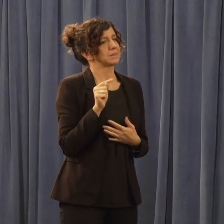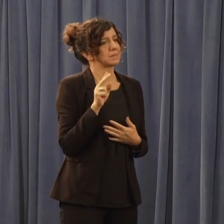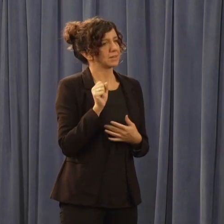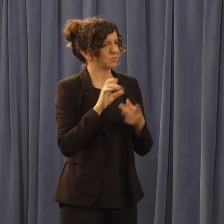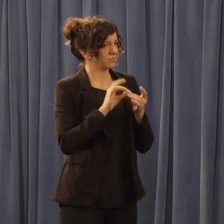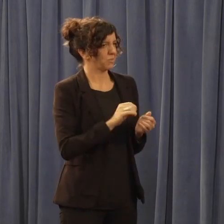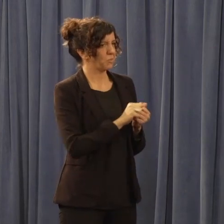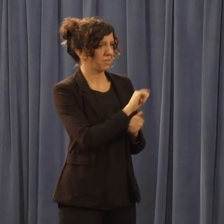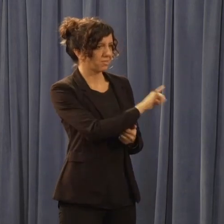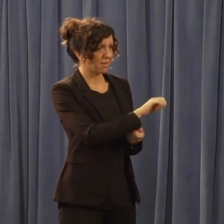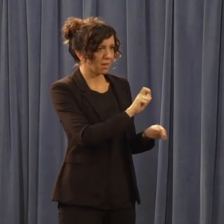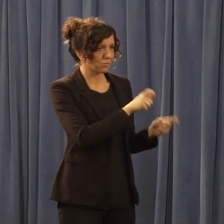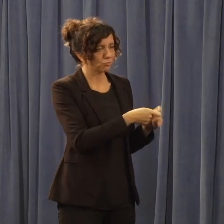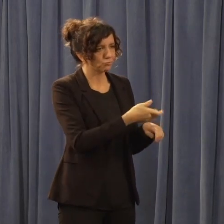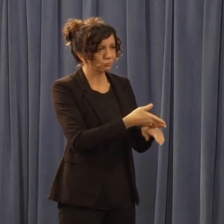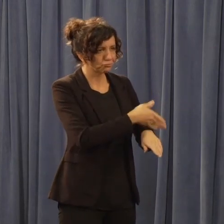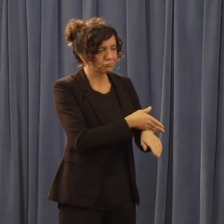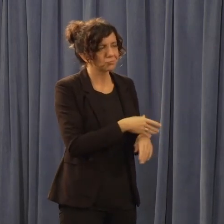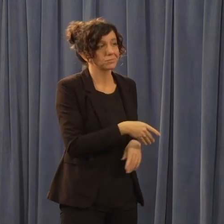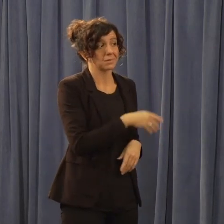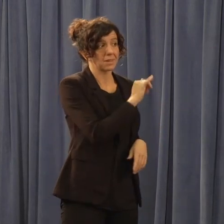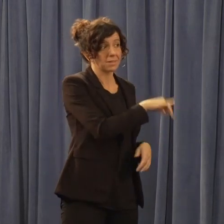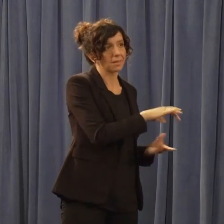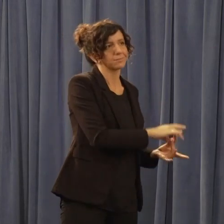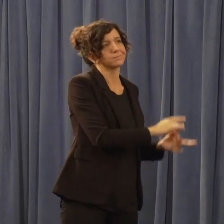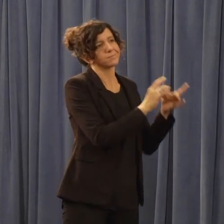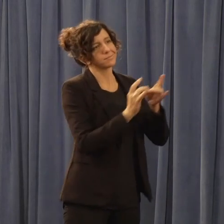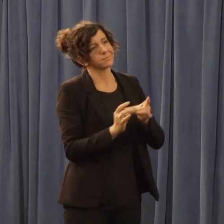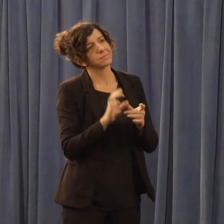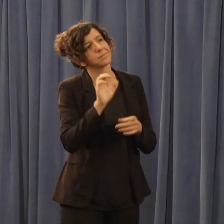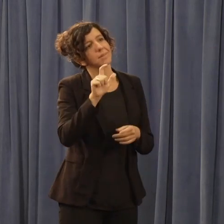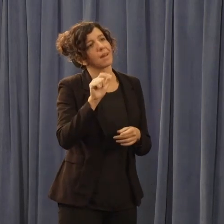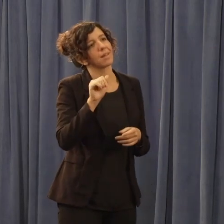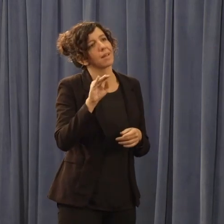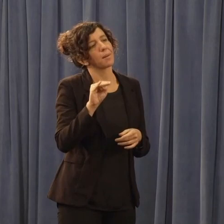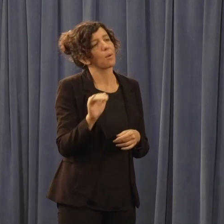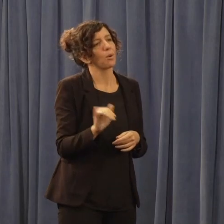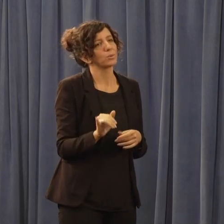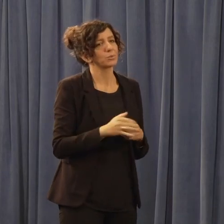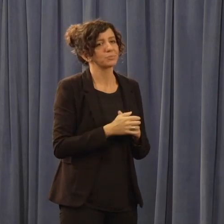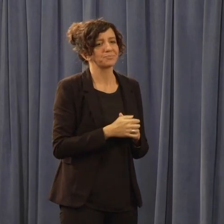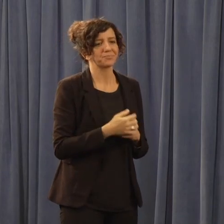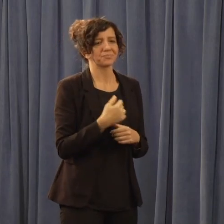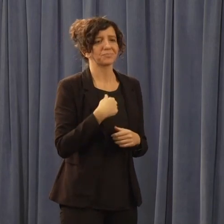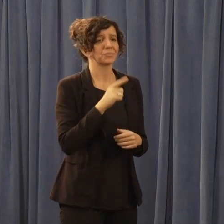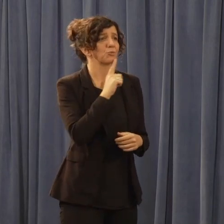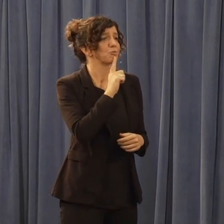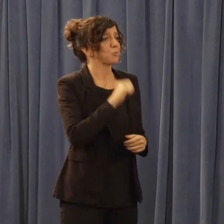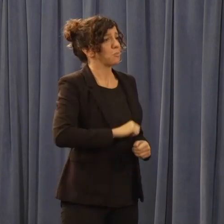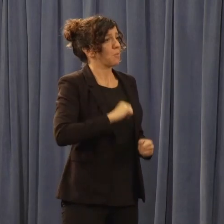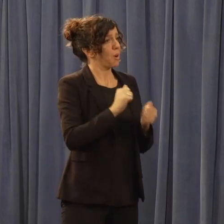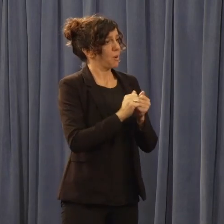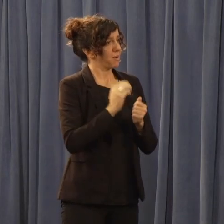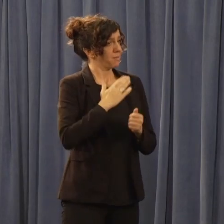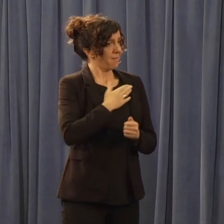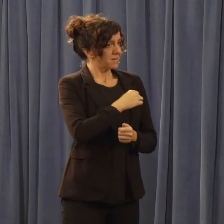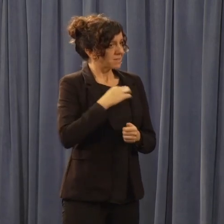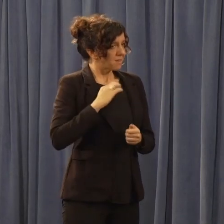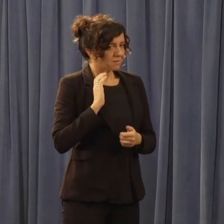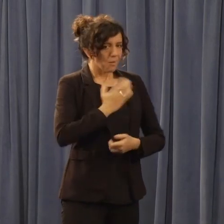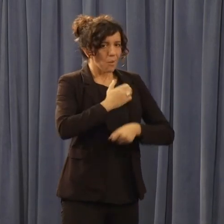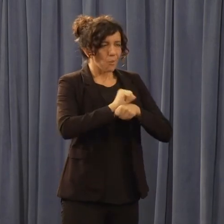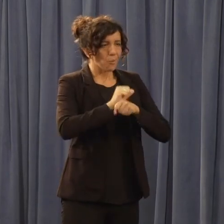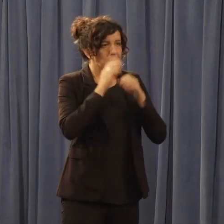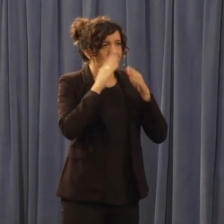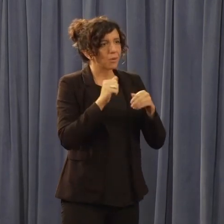And know that also just ties into CalAIM as well. I'm so proud of our work in this space, health care.